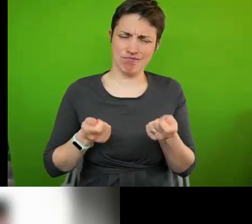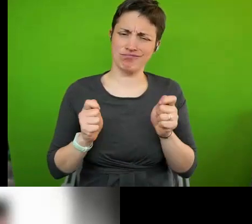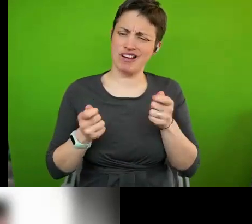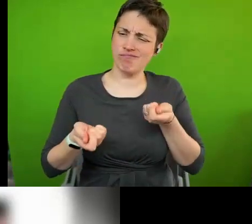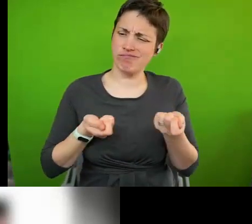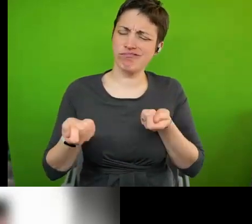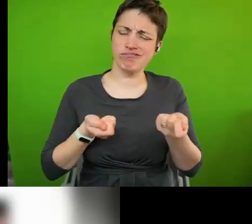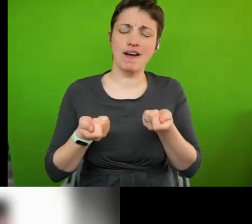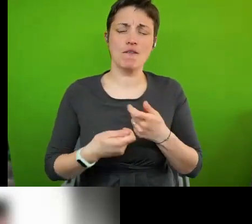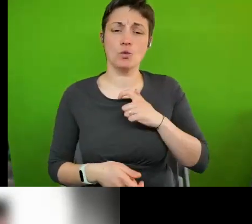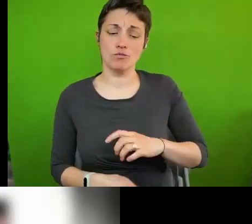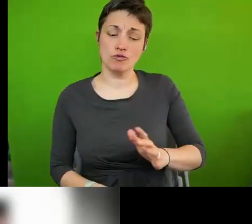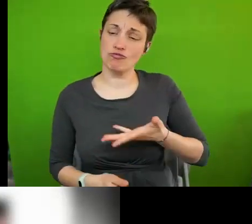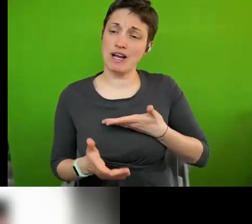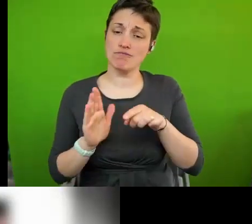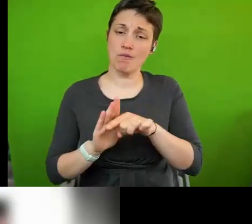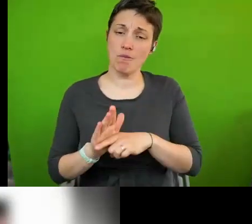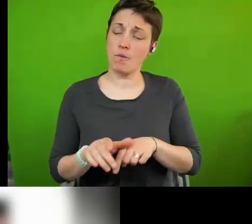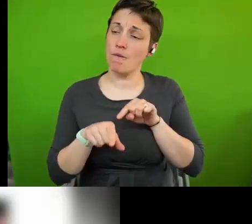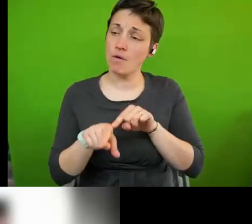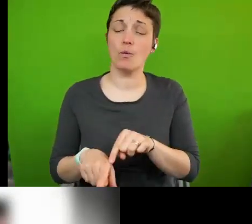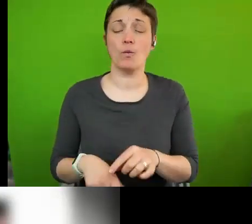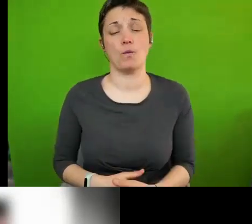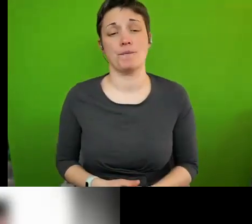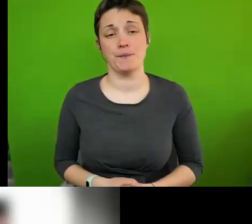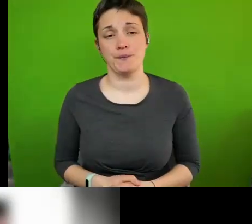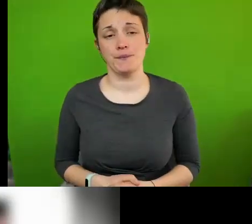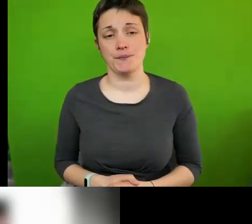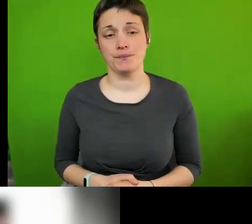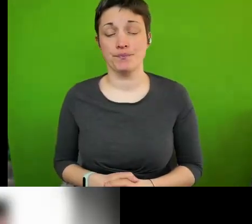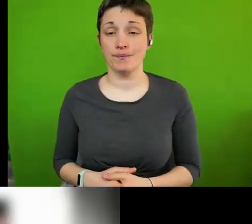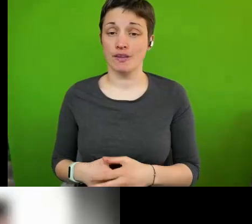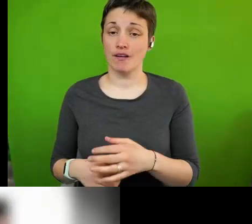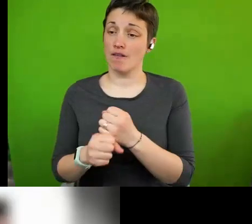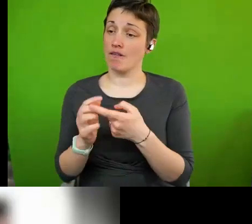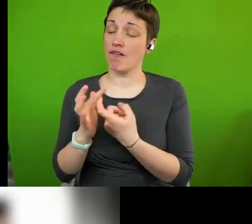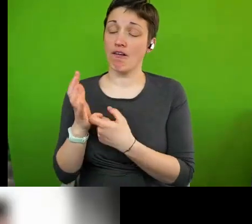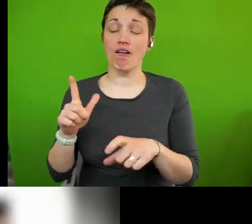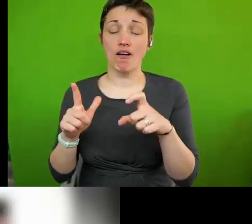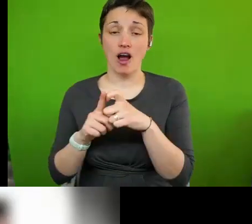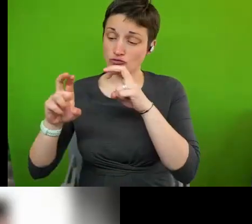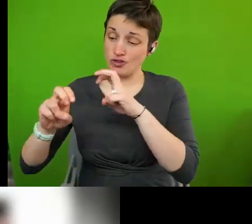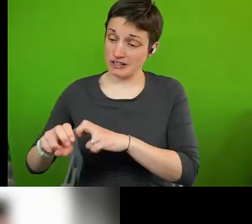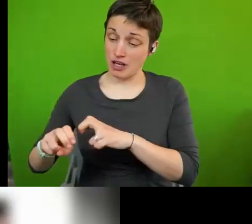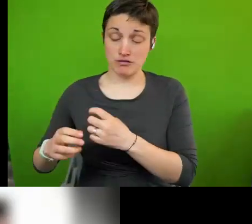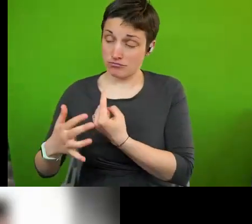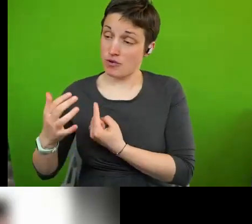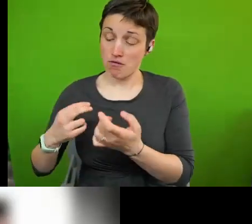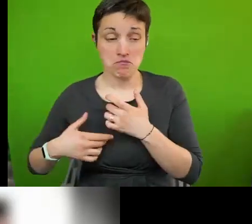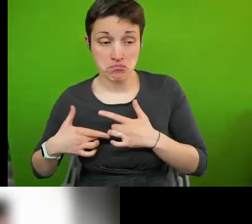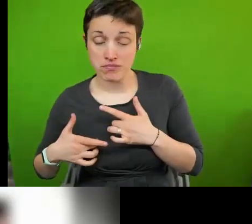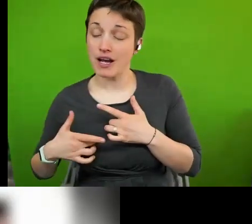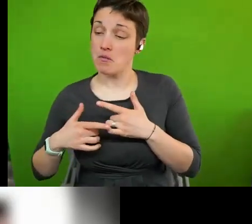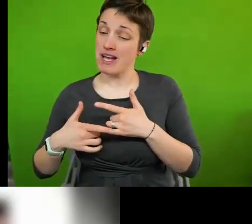human rights principles and objectives. Gert's research interests extend beyond human rights cities